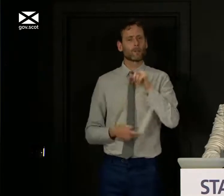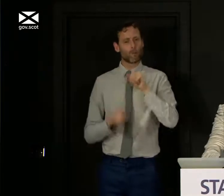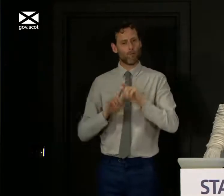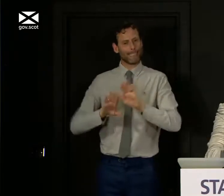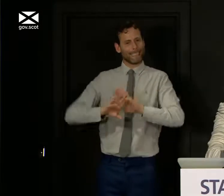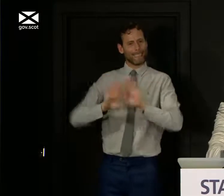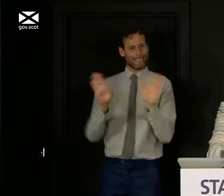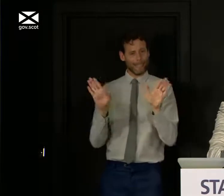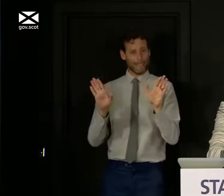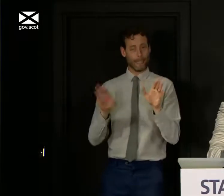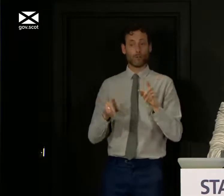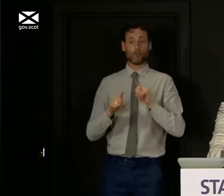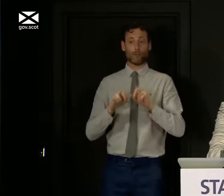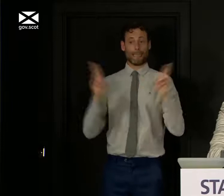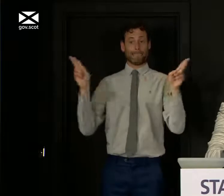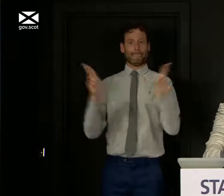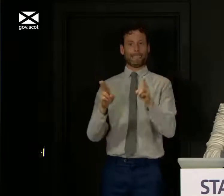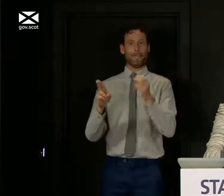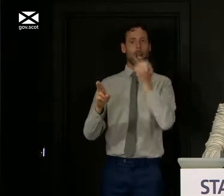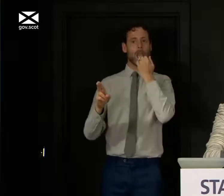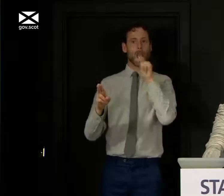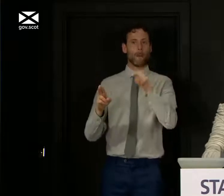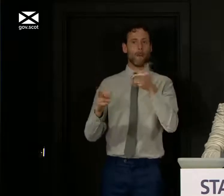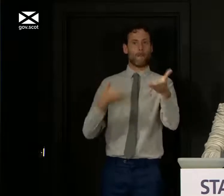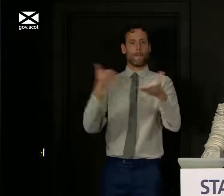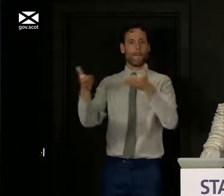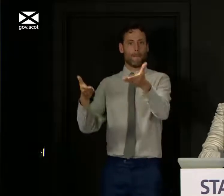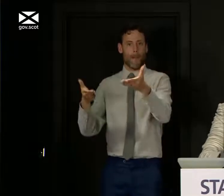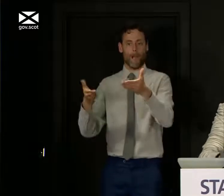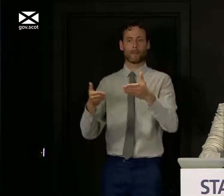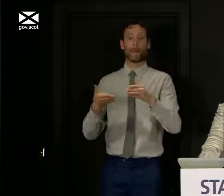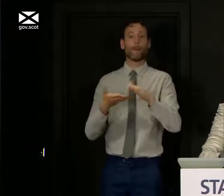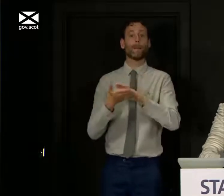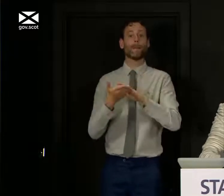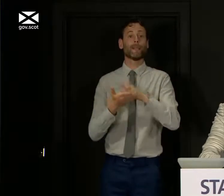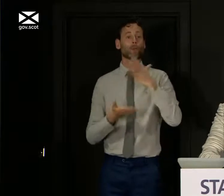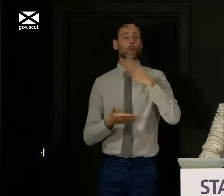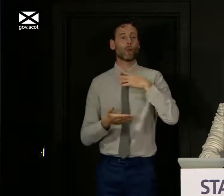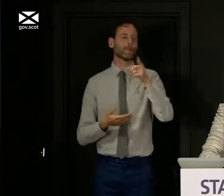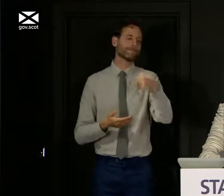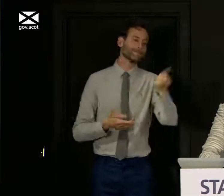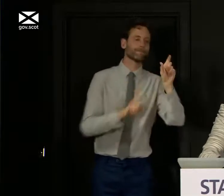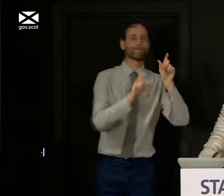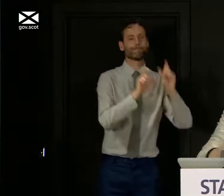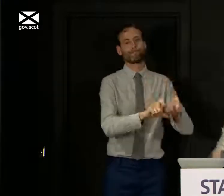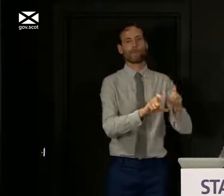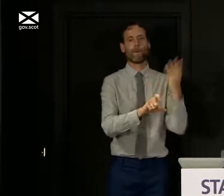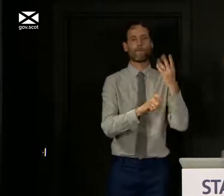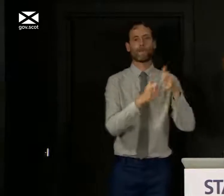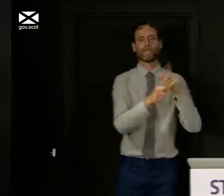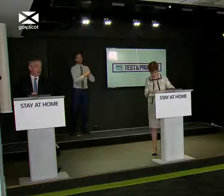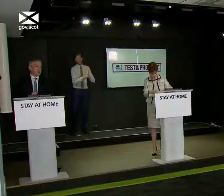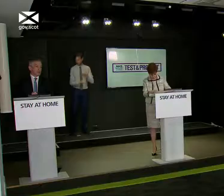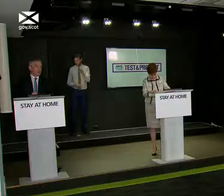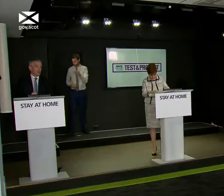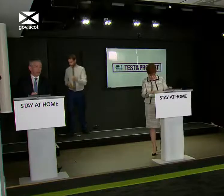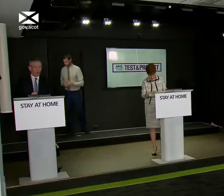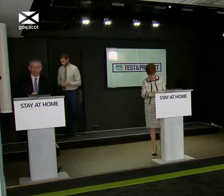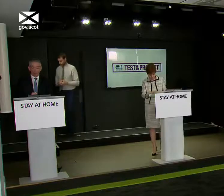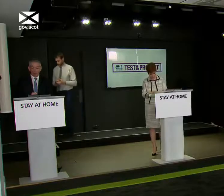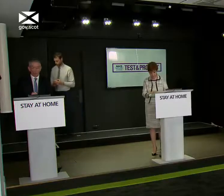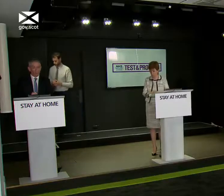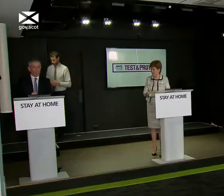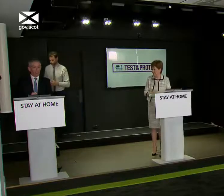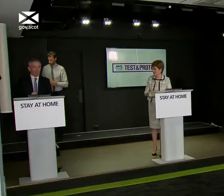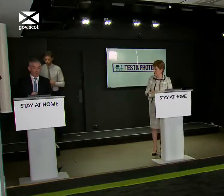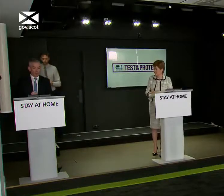reduce and reduce the chances of people having to self-isolate for that 14 day period. Gregor, do want to say more? So